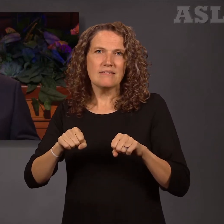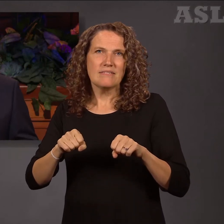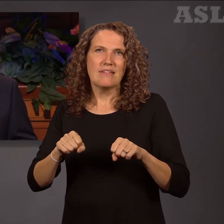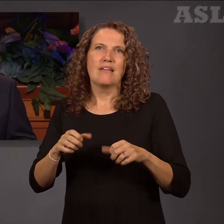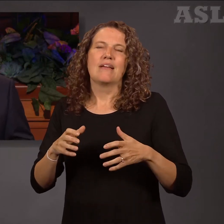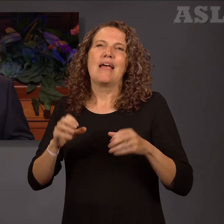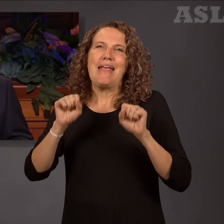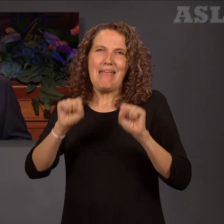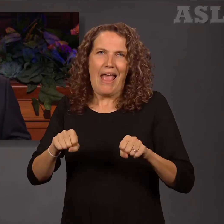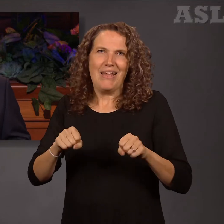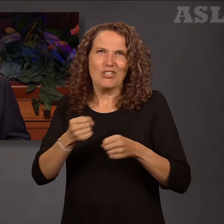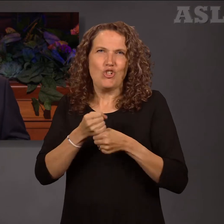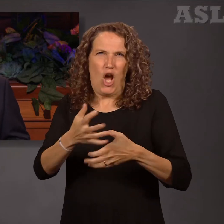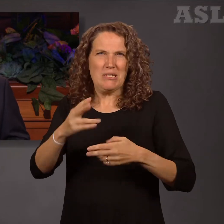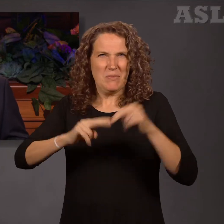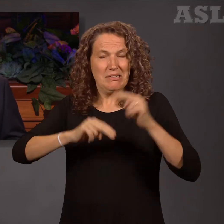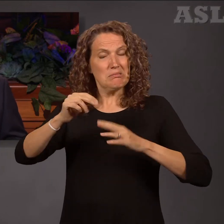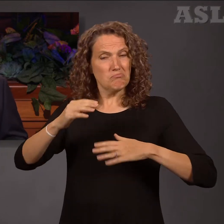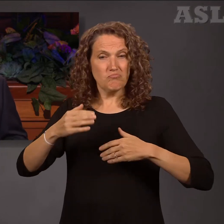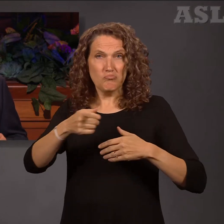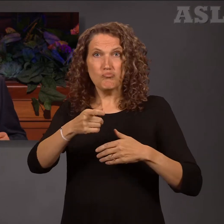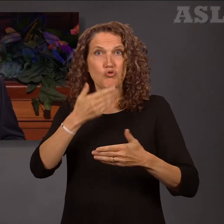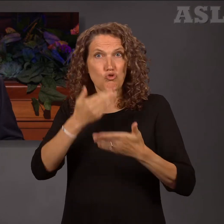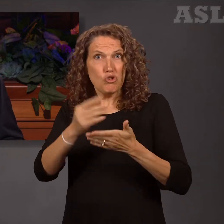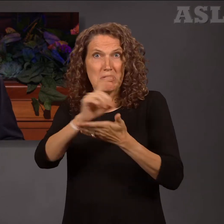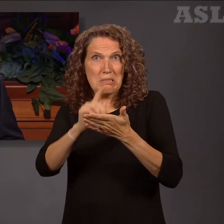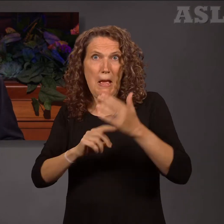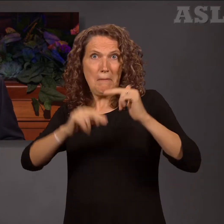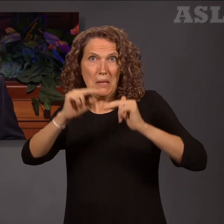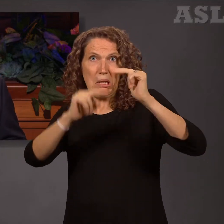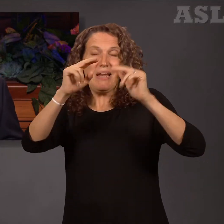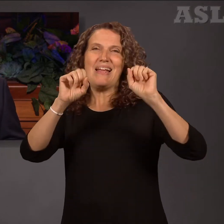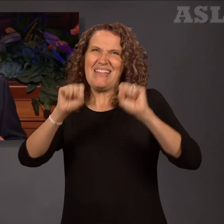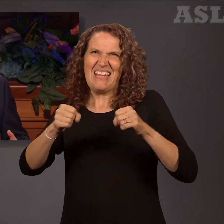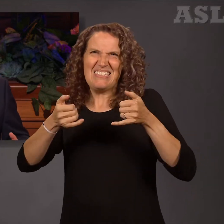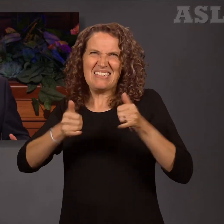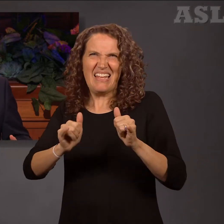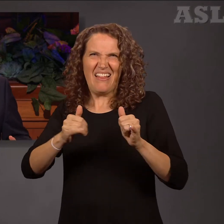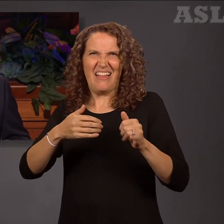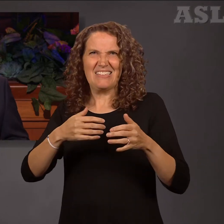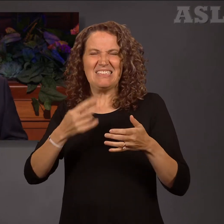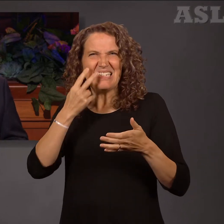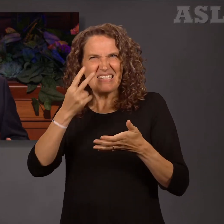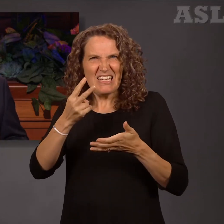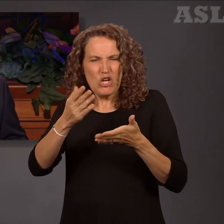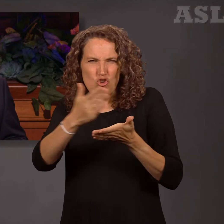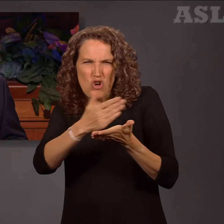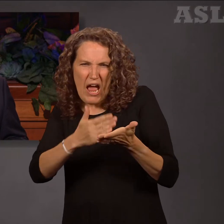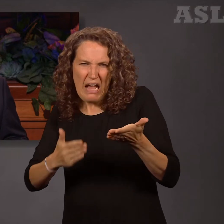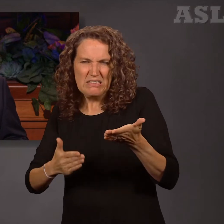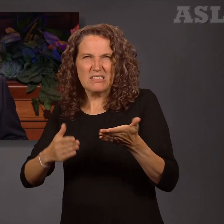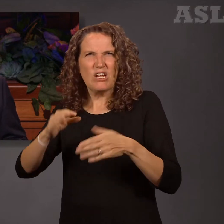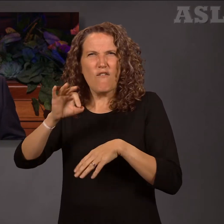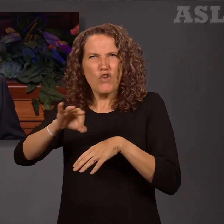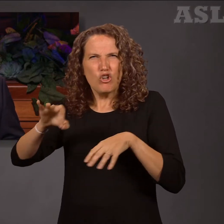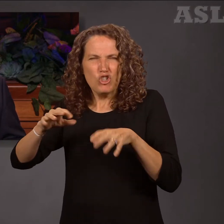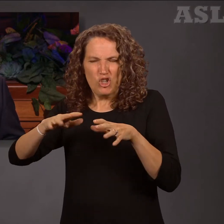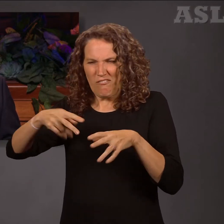were correctly designed and built. Such consequences as perhaps some cracks, fallen furniture or ceilings, broken windows,